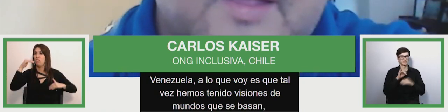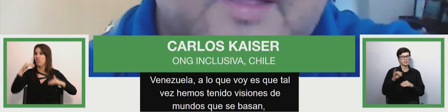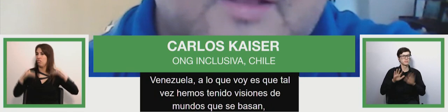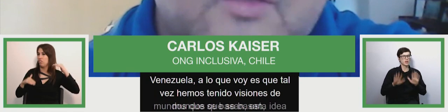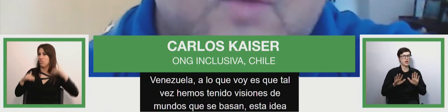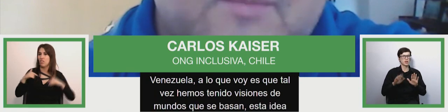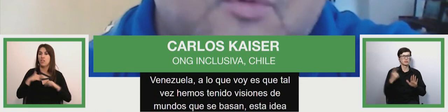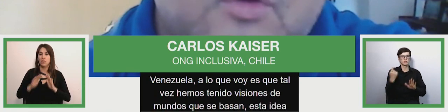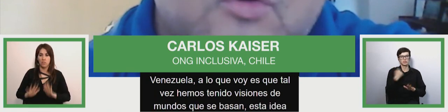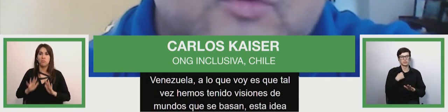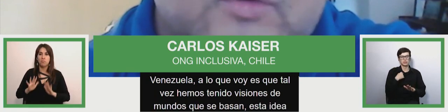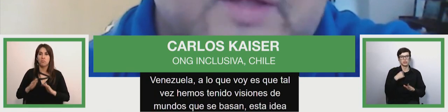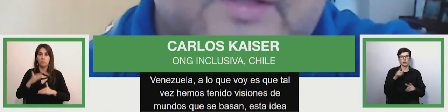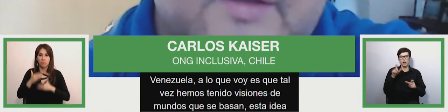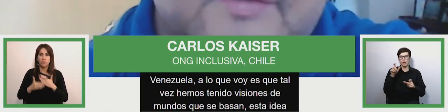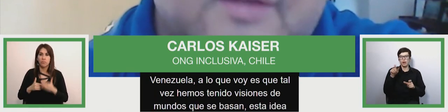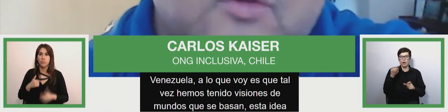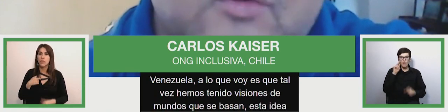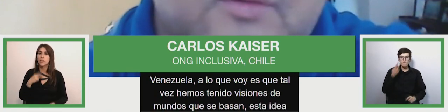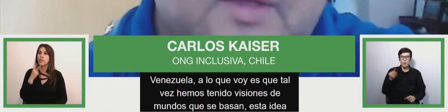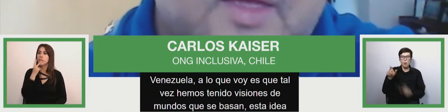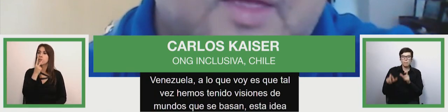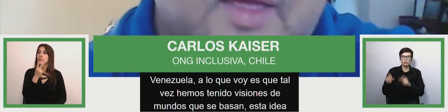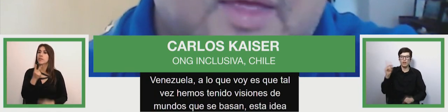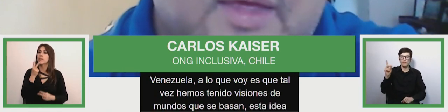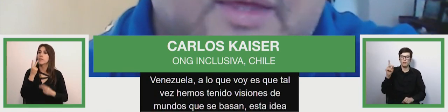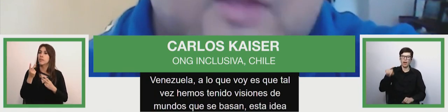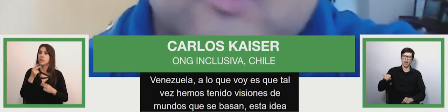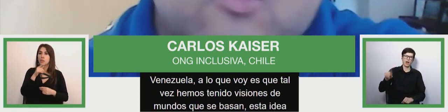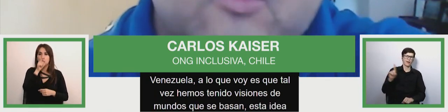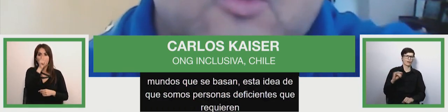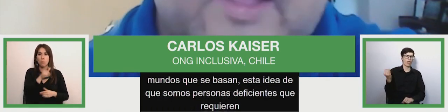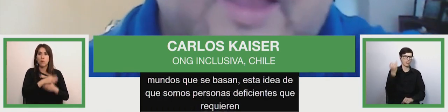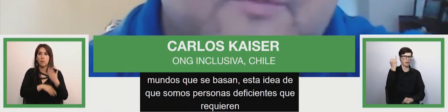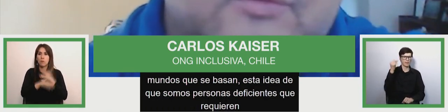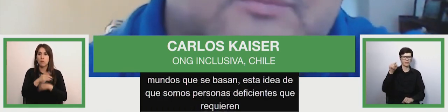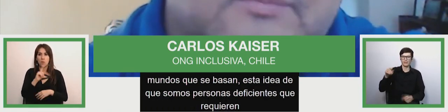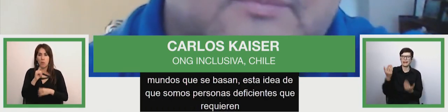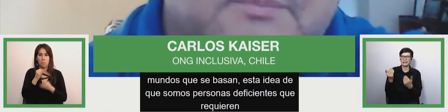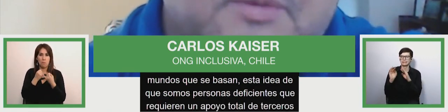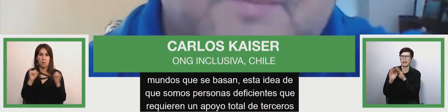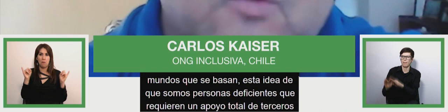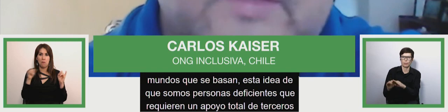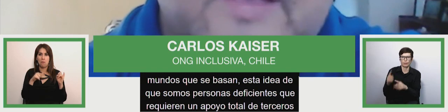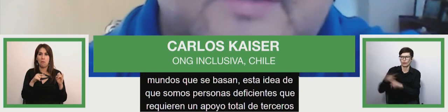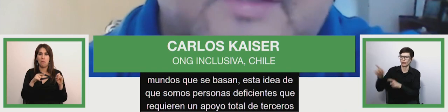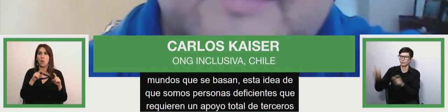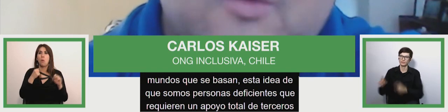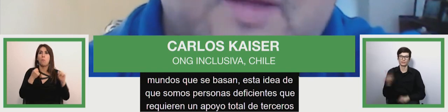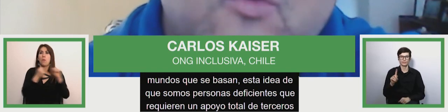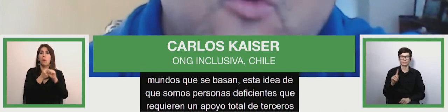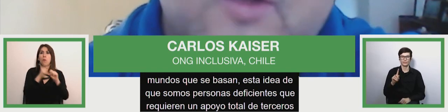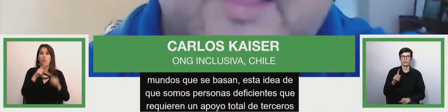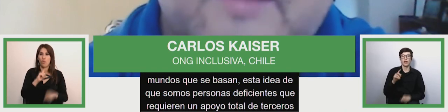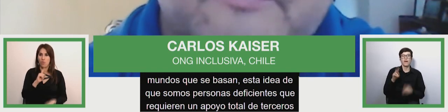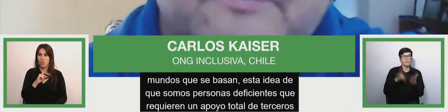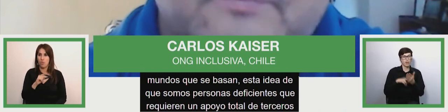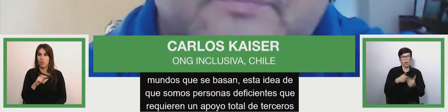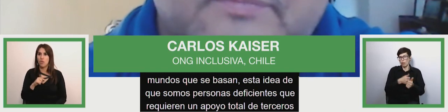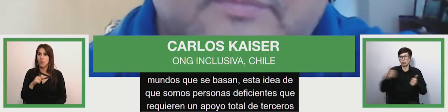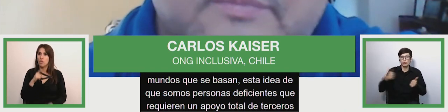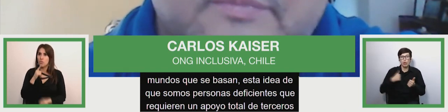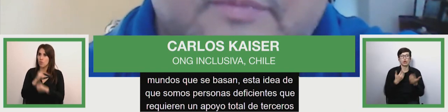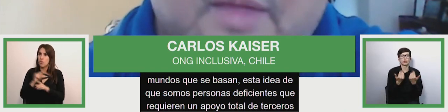uh uh uh because inferiority of some and this idea that